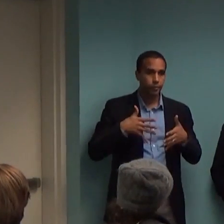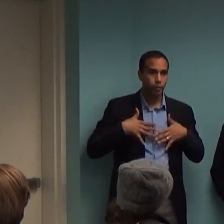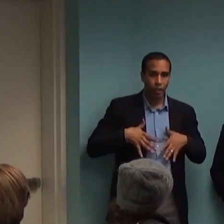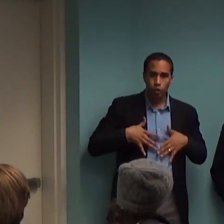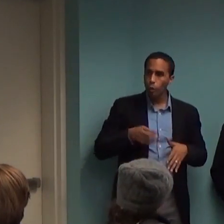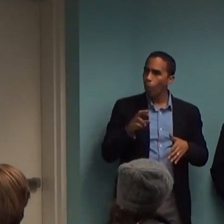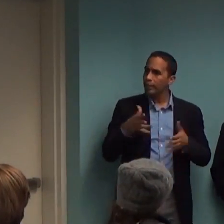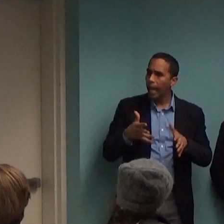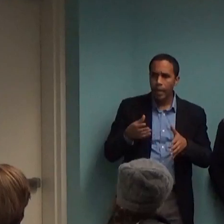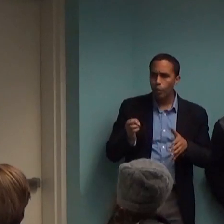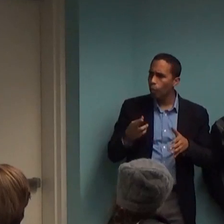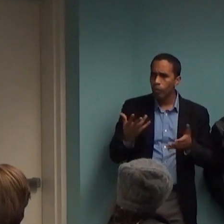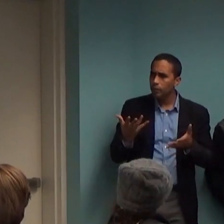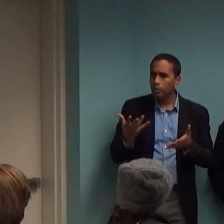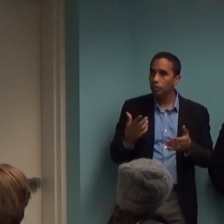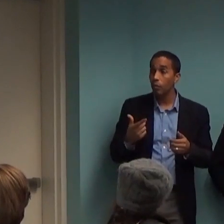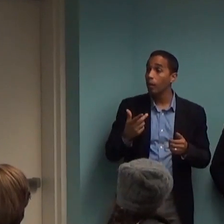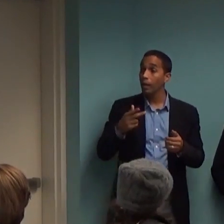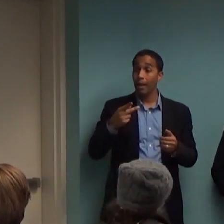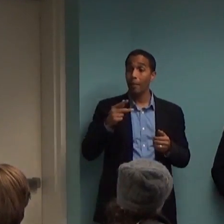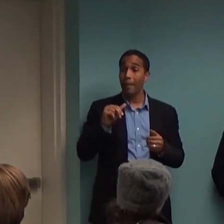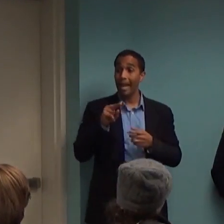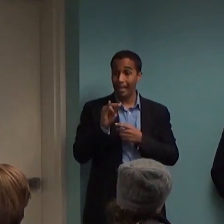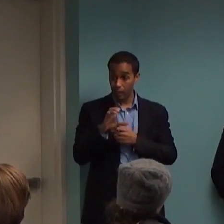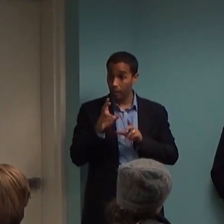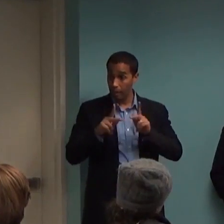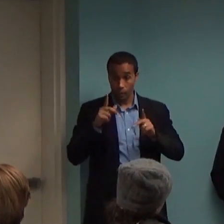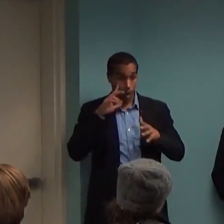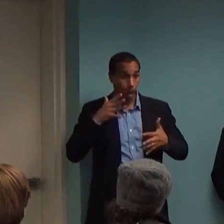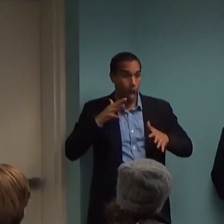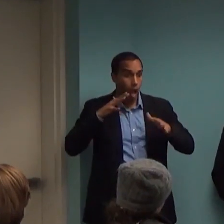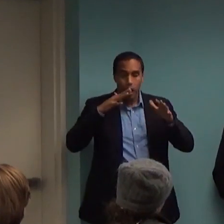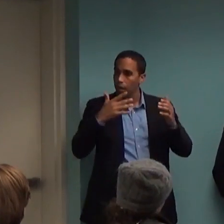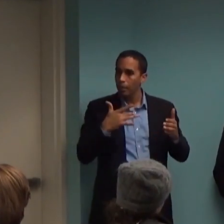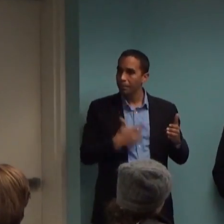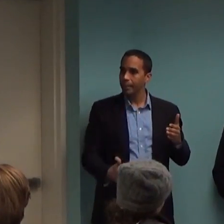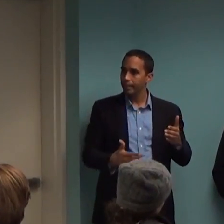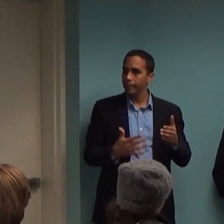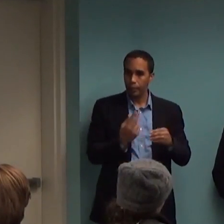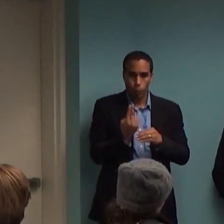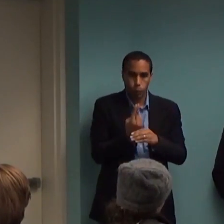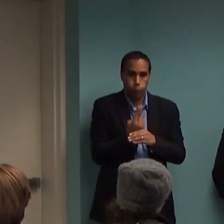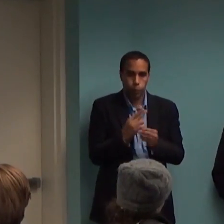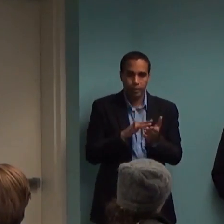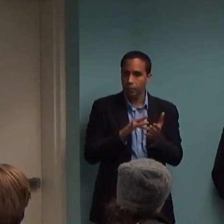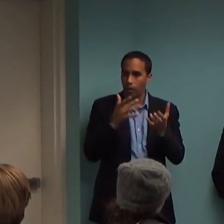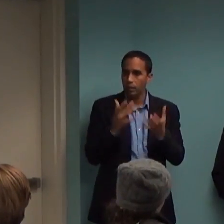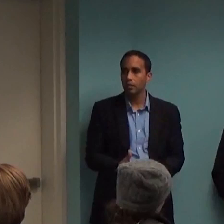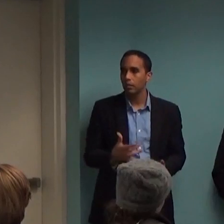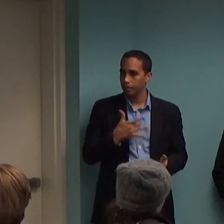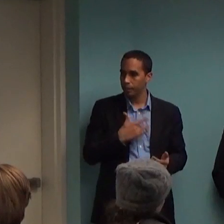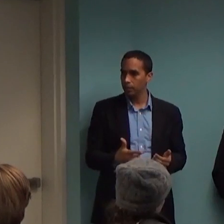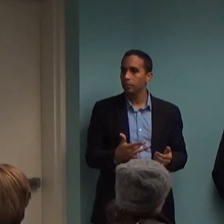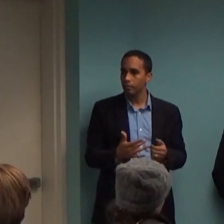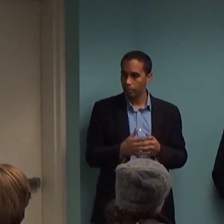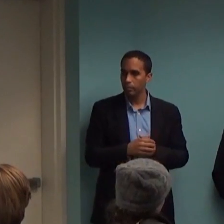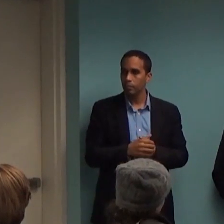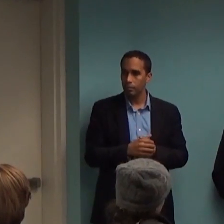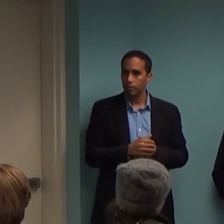things like I find panickers are frequently on medication. And the reason for that actually is because usually they're, the first place they